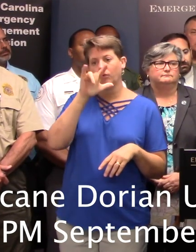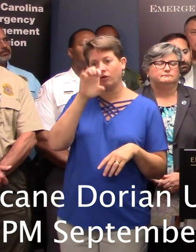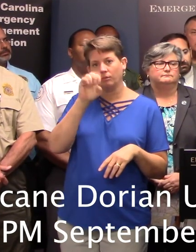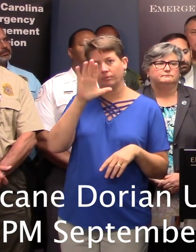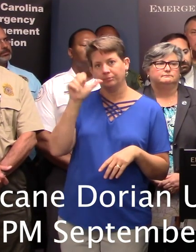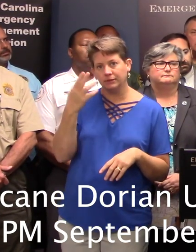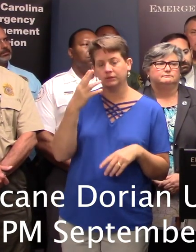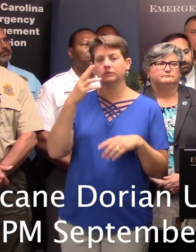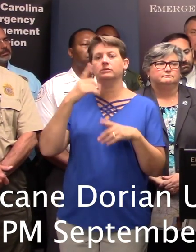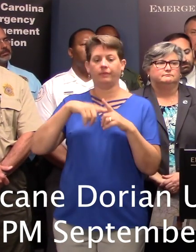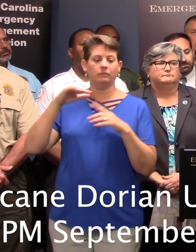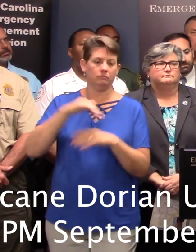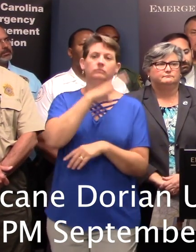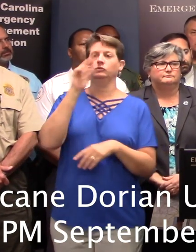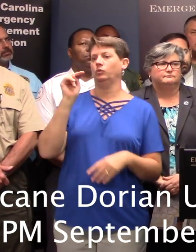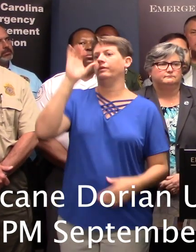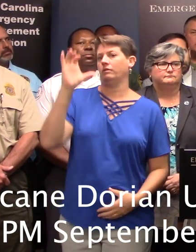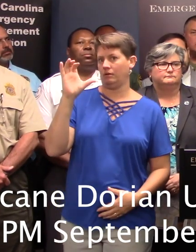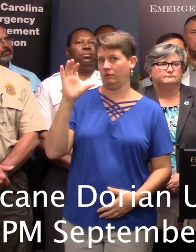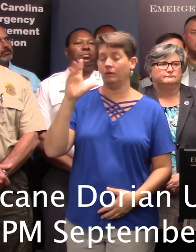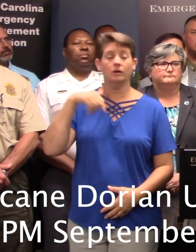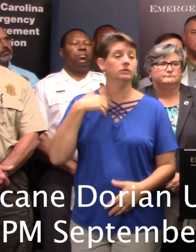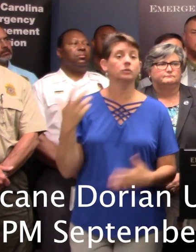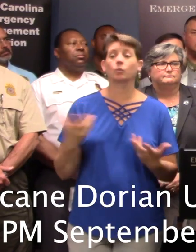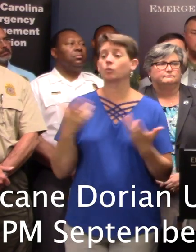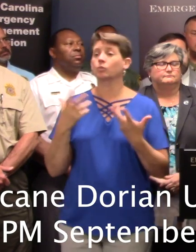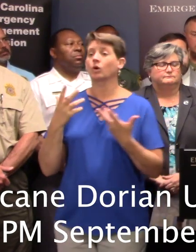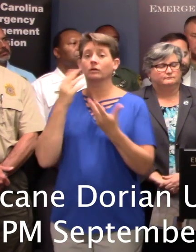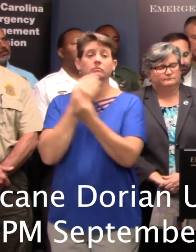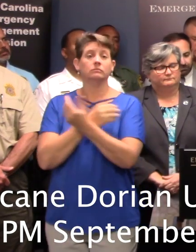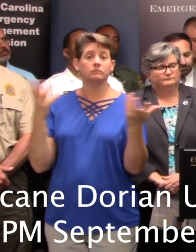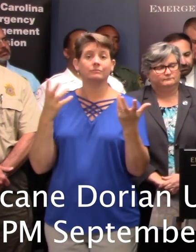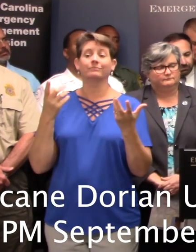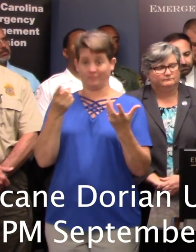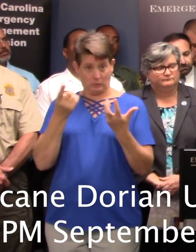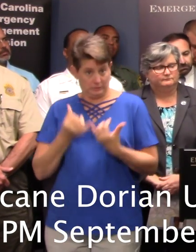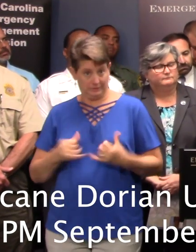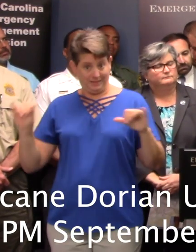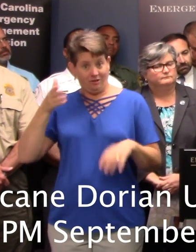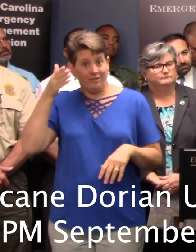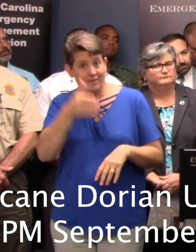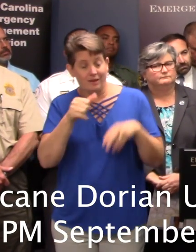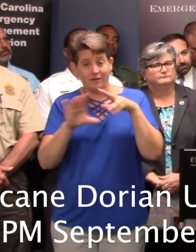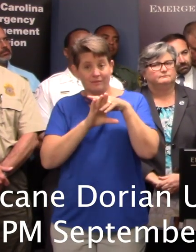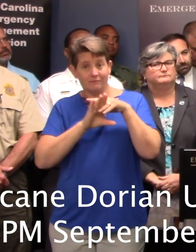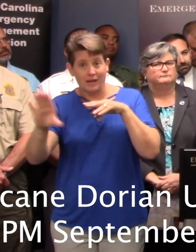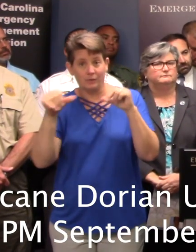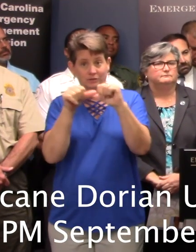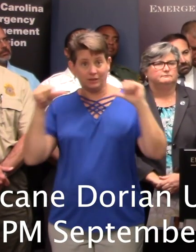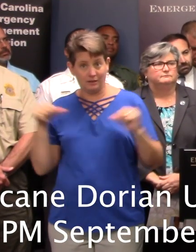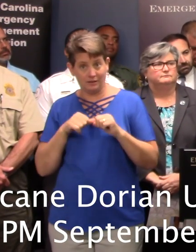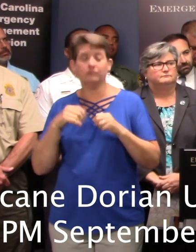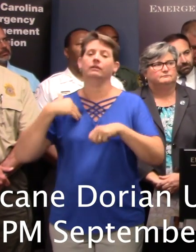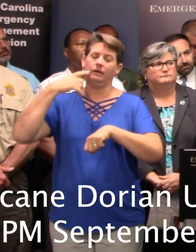So our message today is, if you are still in an evacuation zone, you still have time to get out,